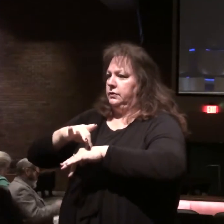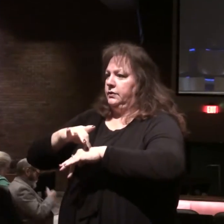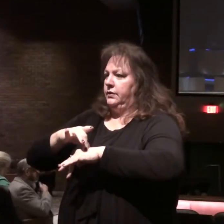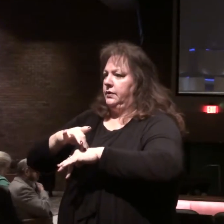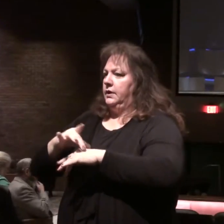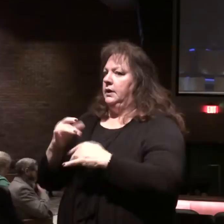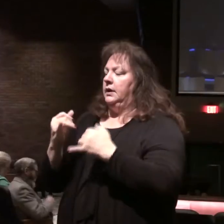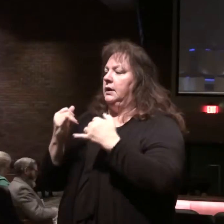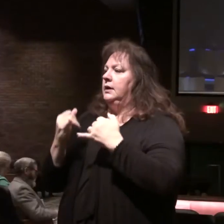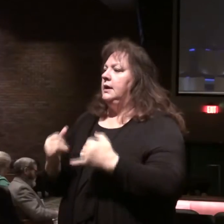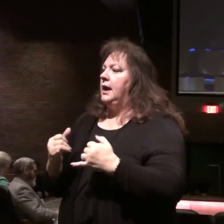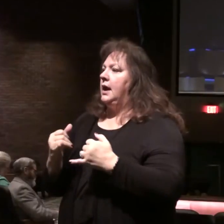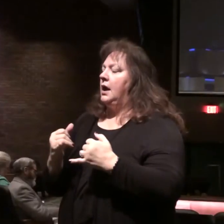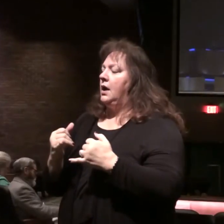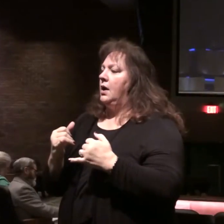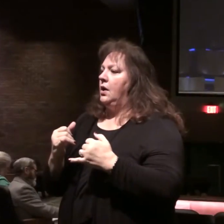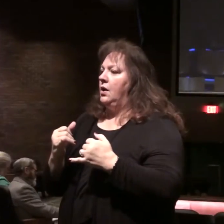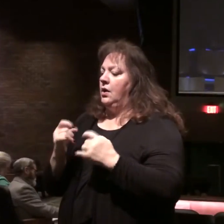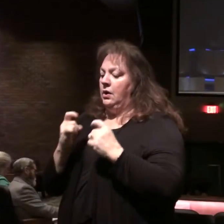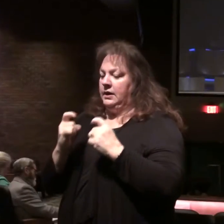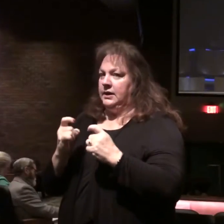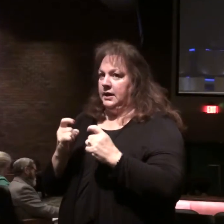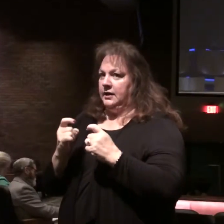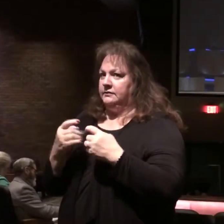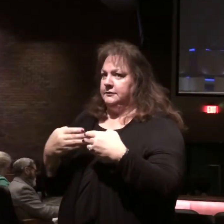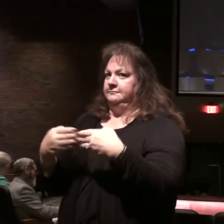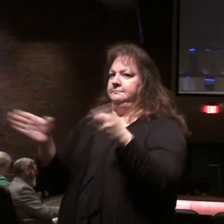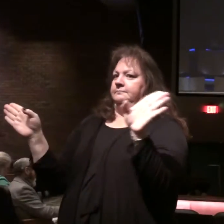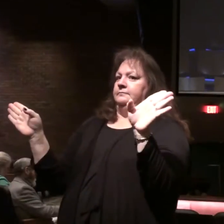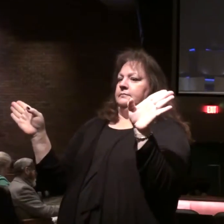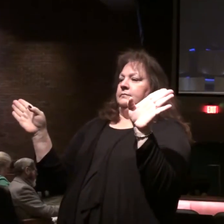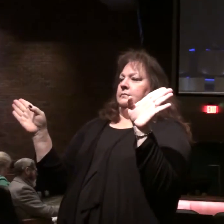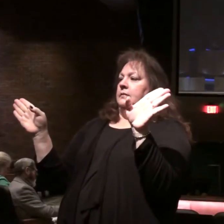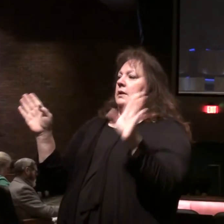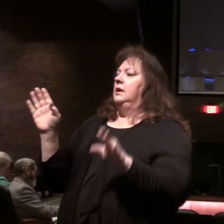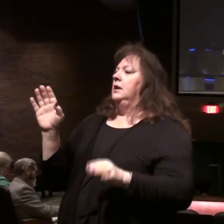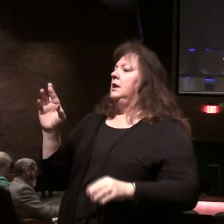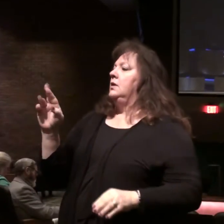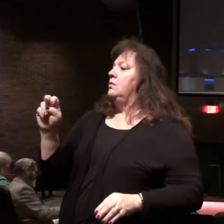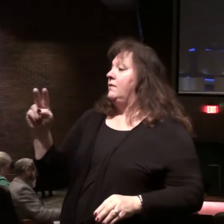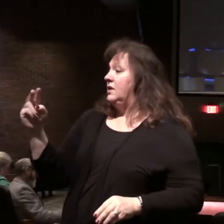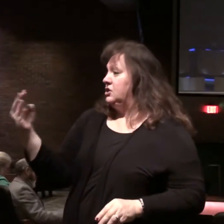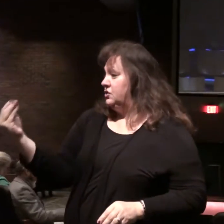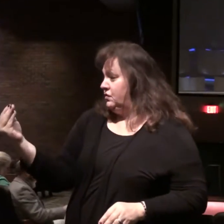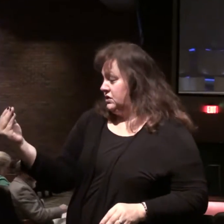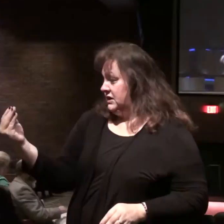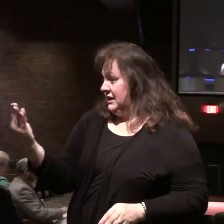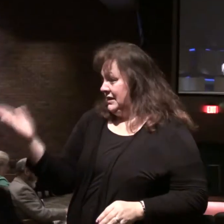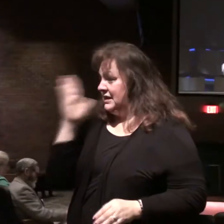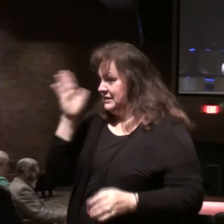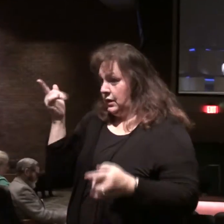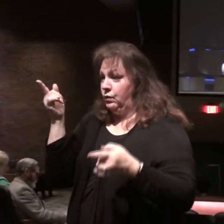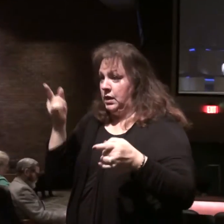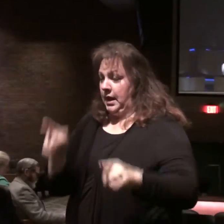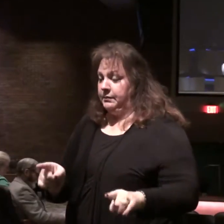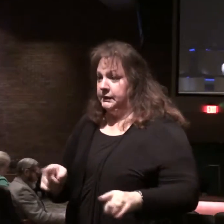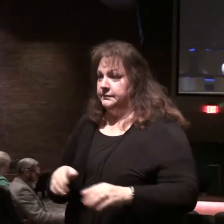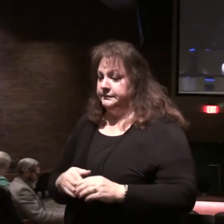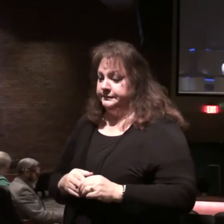now he's going to give a little bit of an overview in chapter 14 of events that will come. Now,